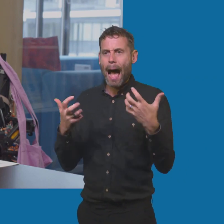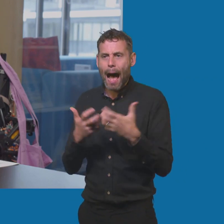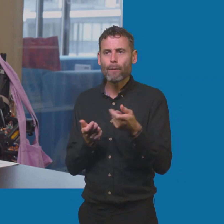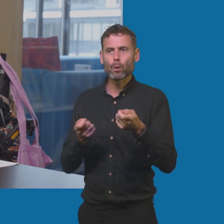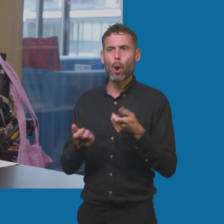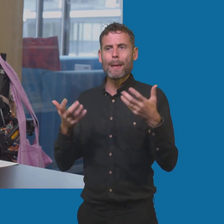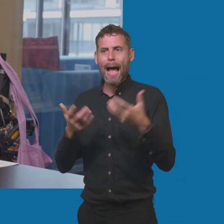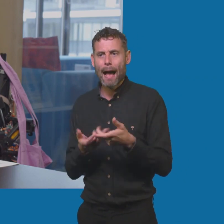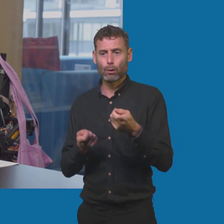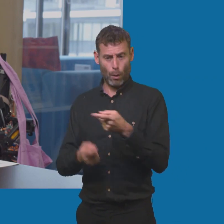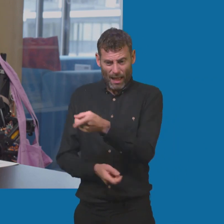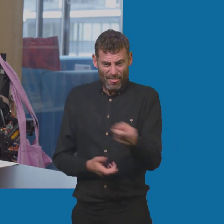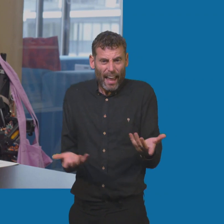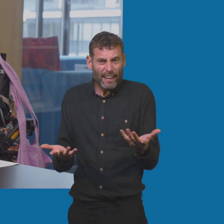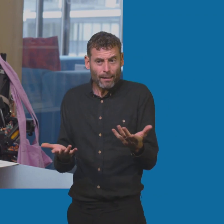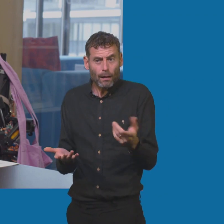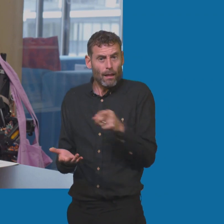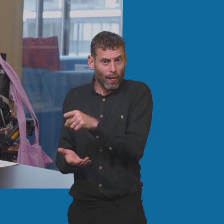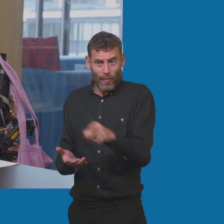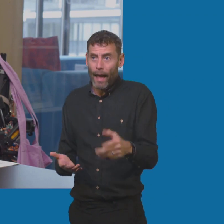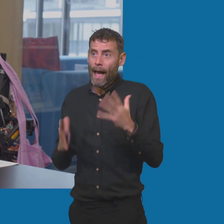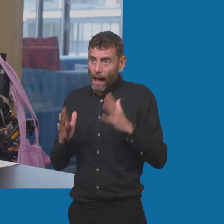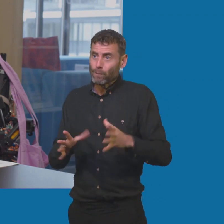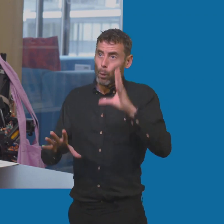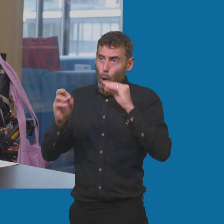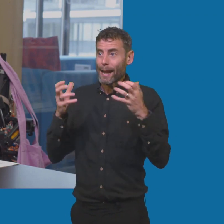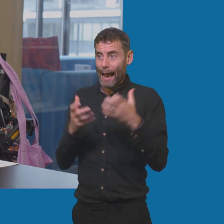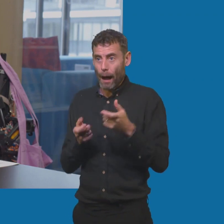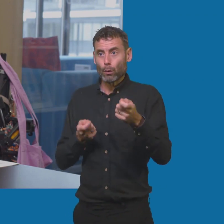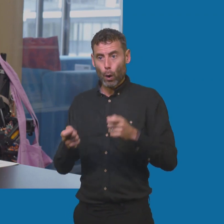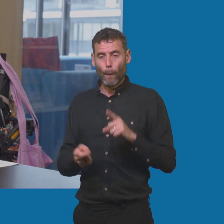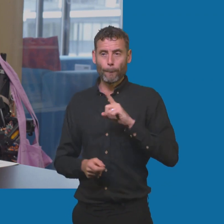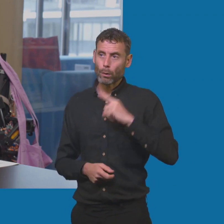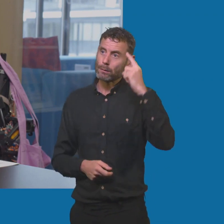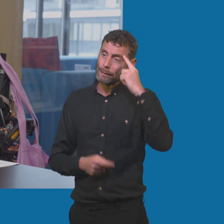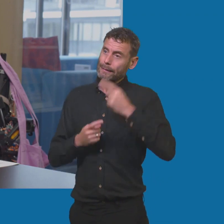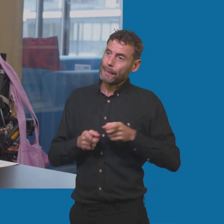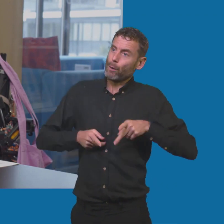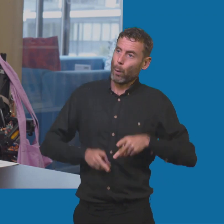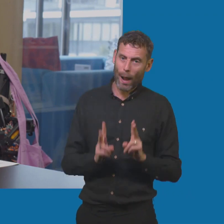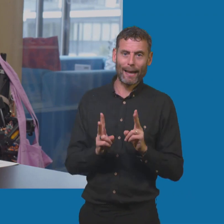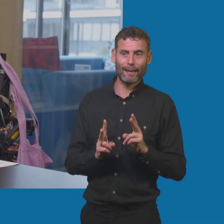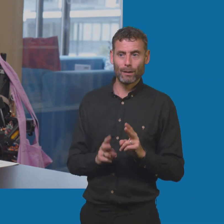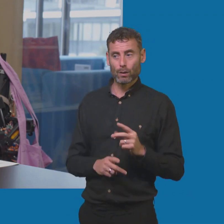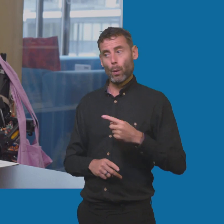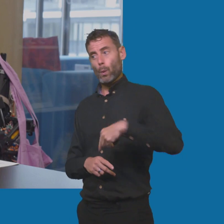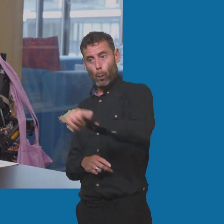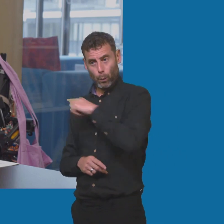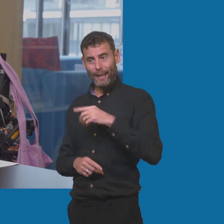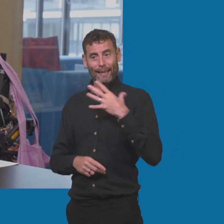see the world really, differently because I've got to pre-empt all the hurdles, all the barriers. And I think, you the deaf community is